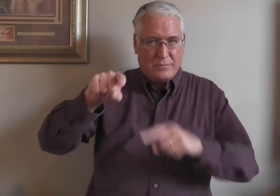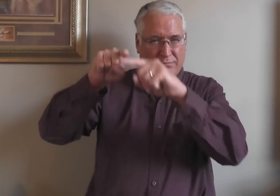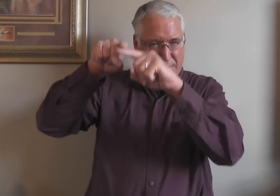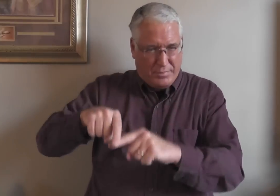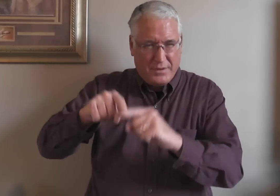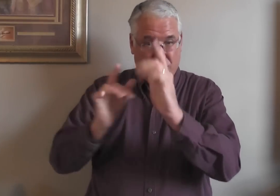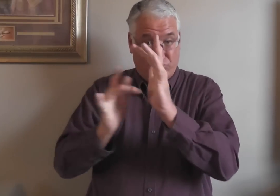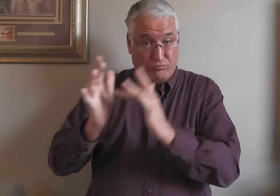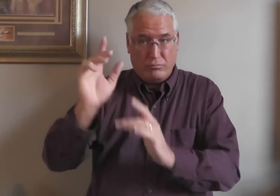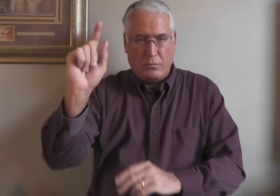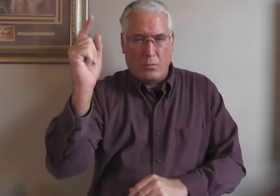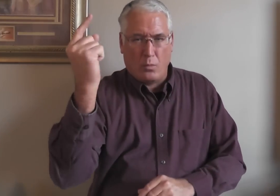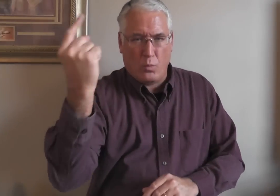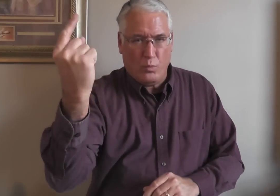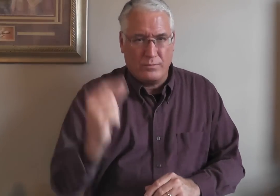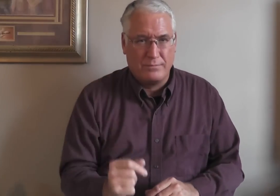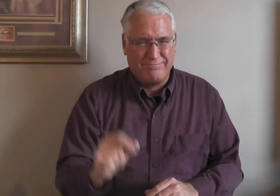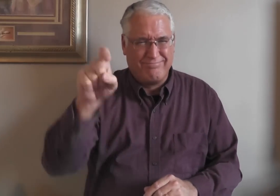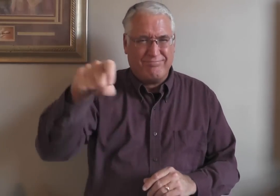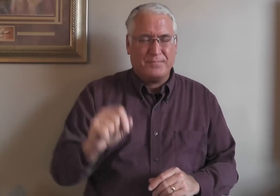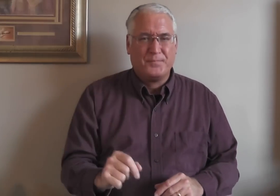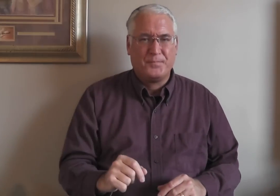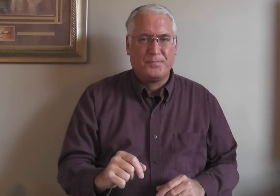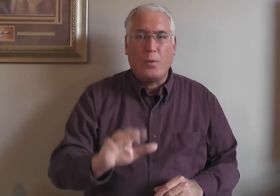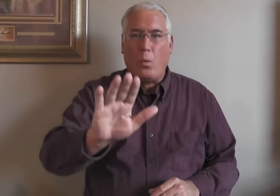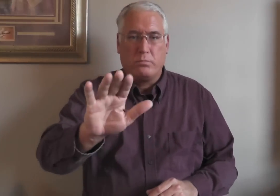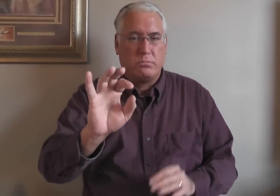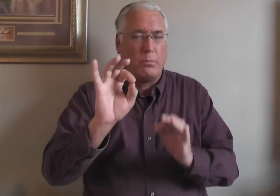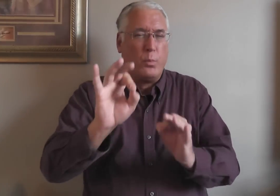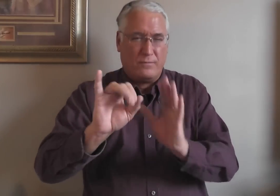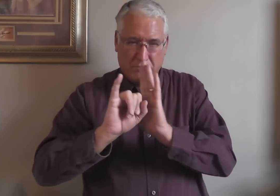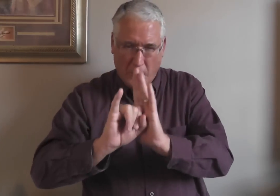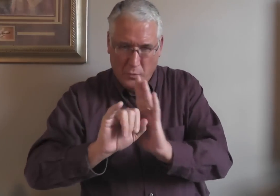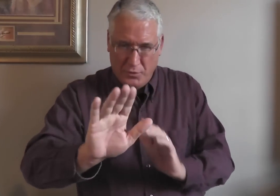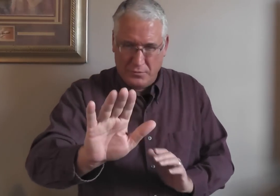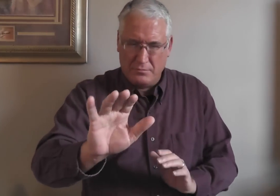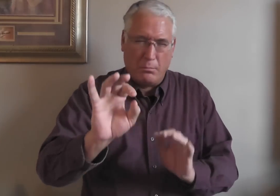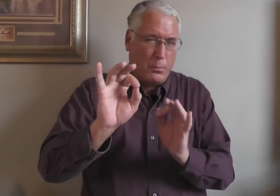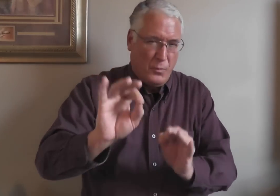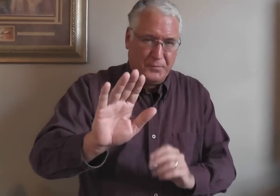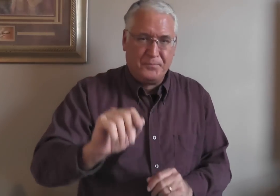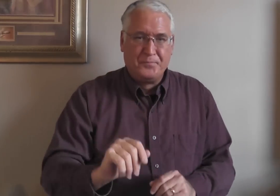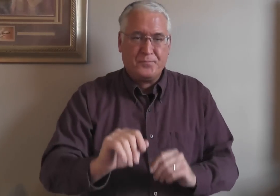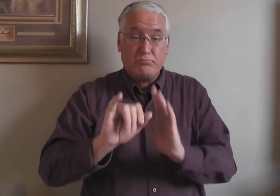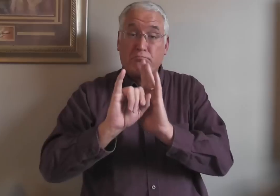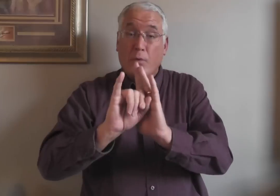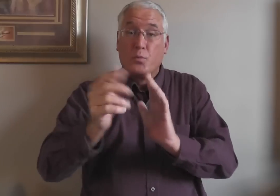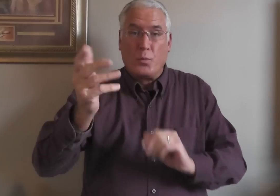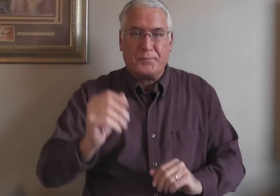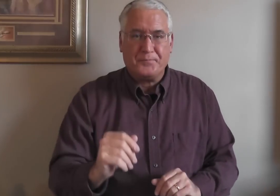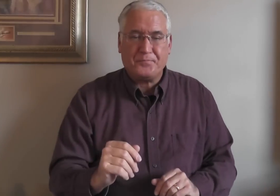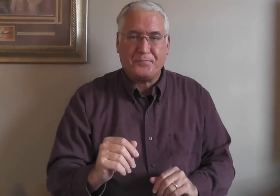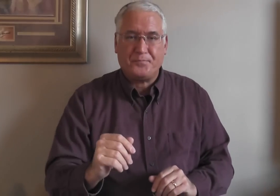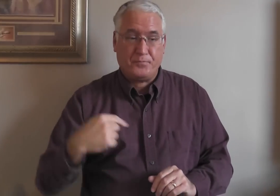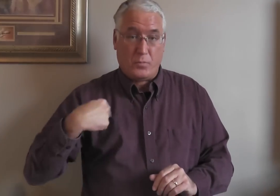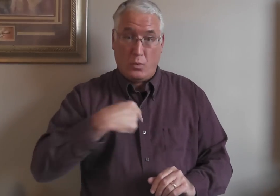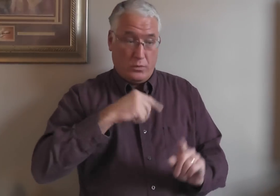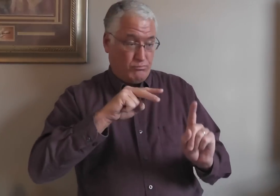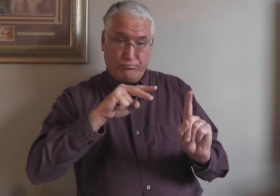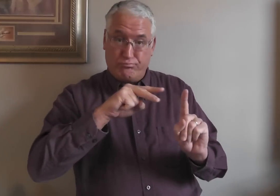We must depend on Jesus alone. We must. You know, I think I have a really perfect illustration for this to help